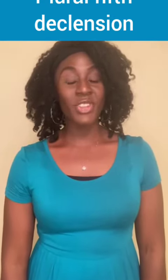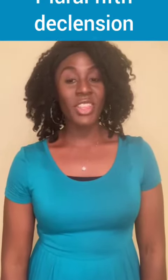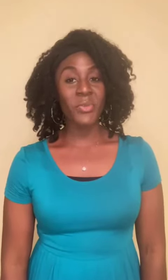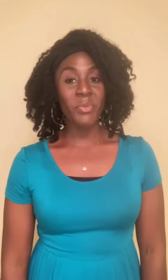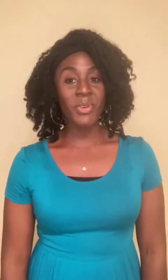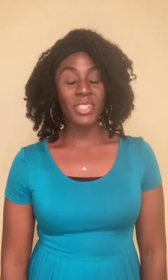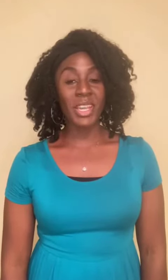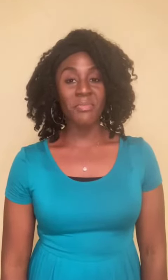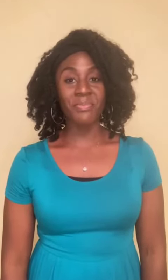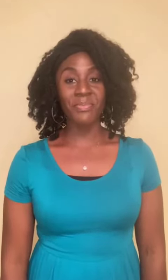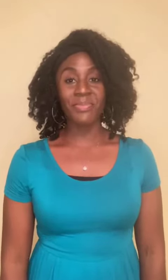try that one more time.